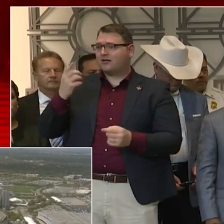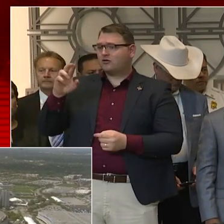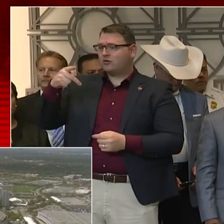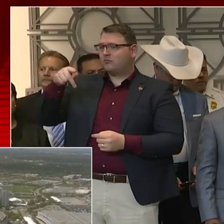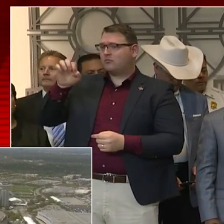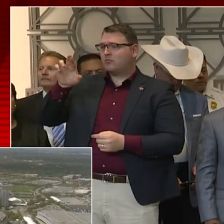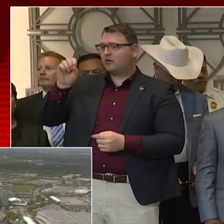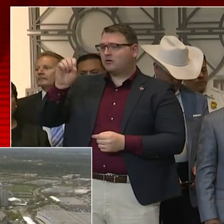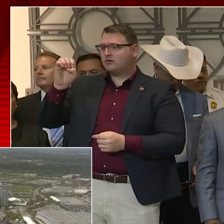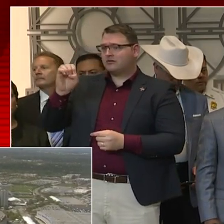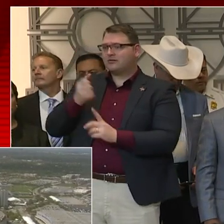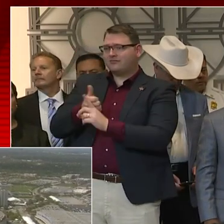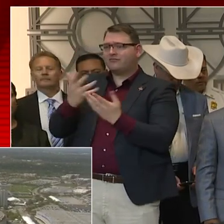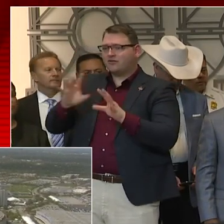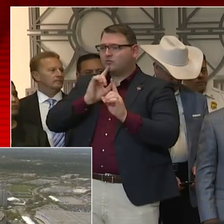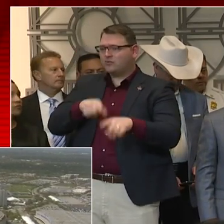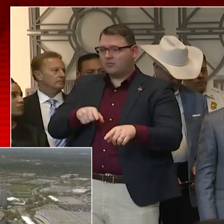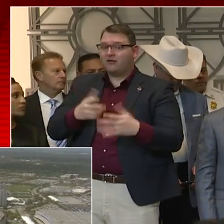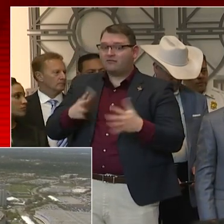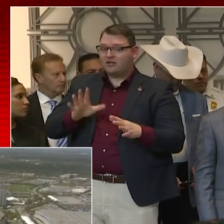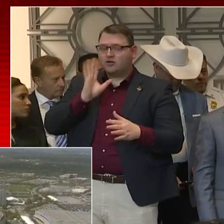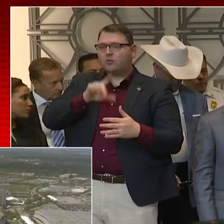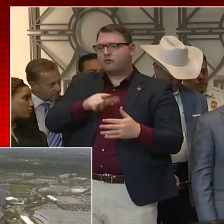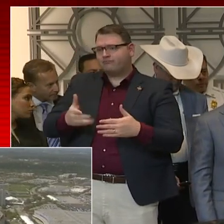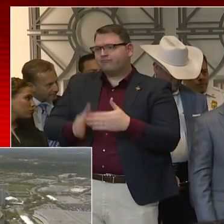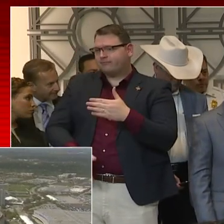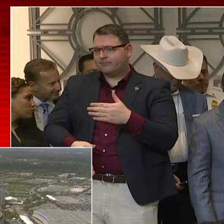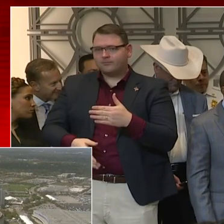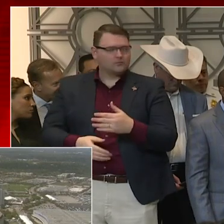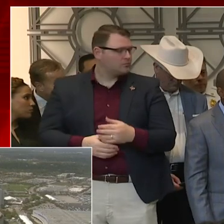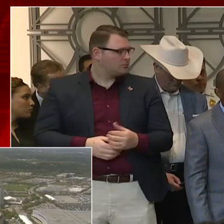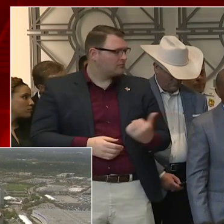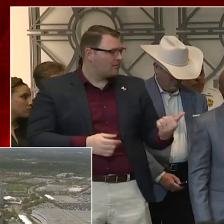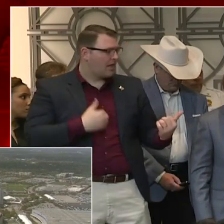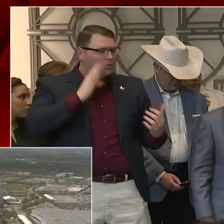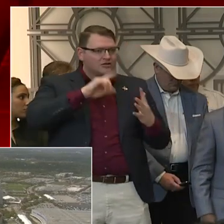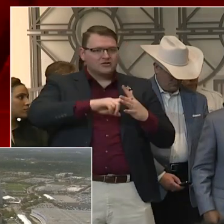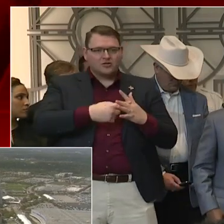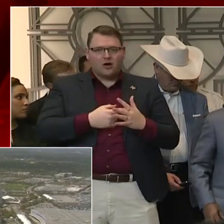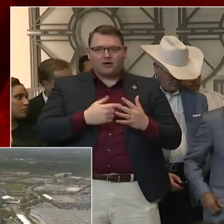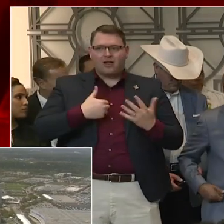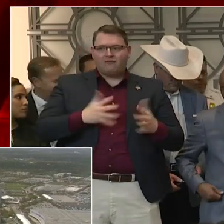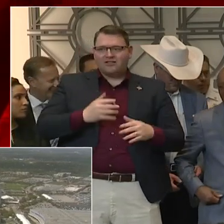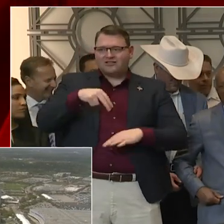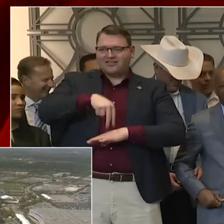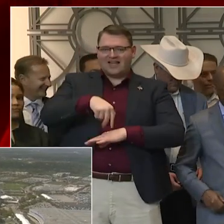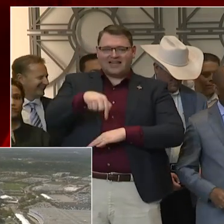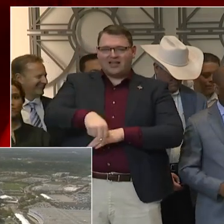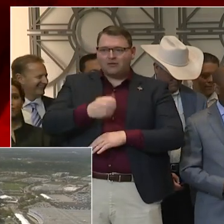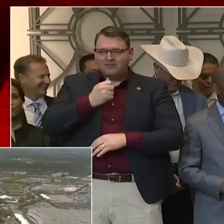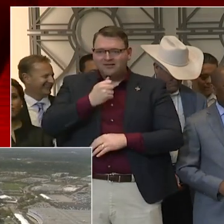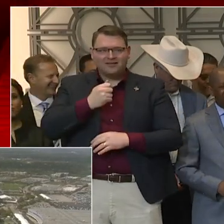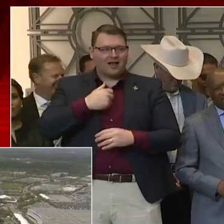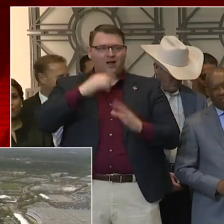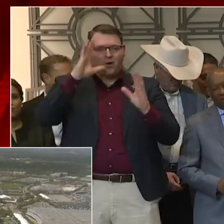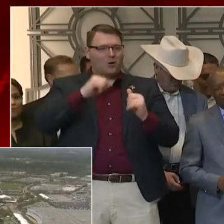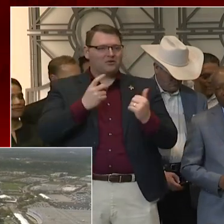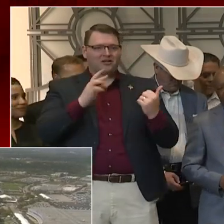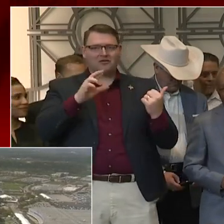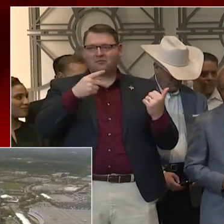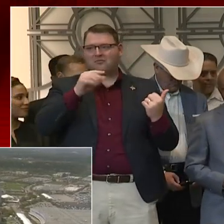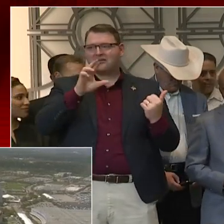around for other questions. So I'll start first, because I was closer to the microphone, although I was hoping that Dr. Burst would be able to answer this.